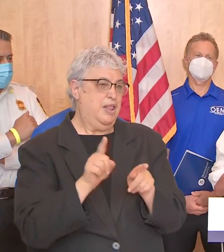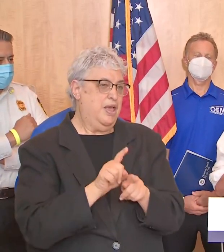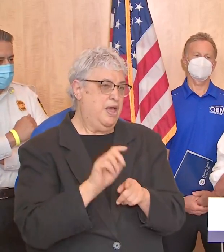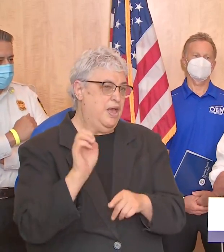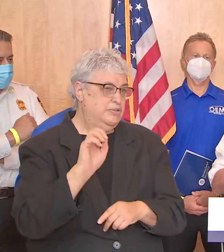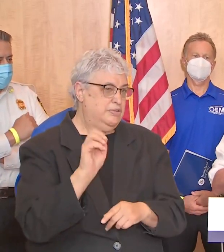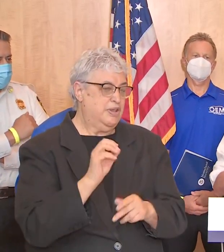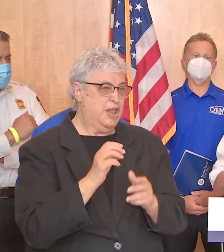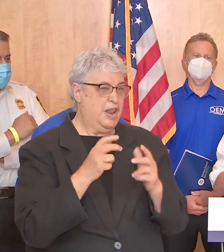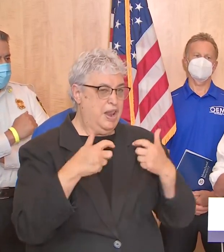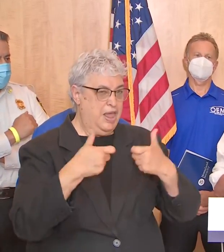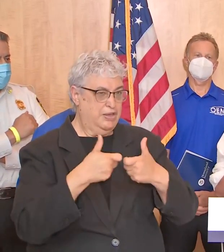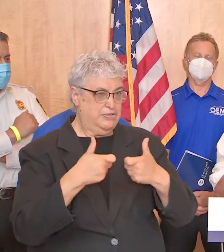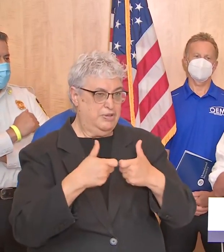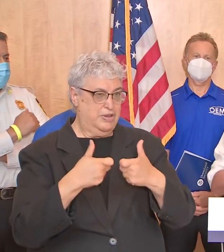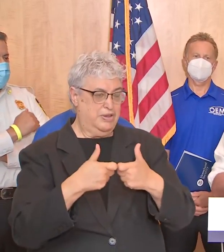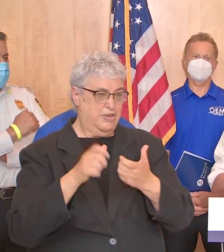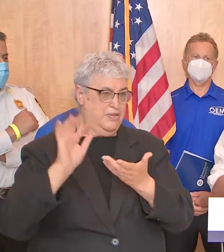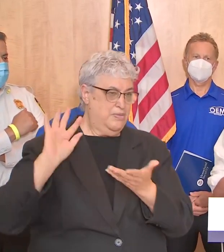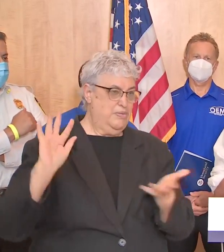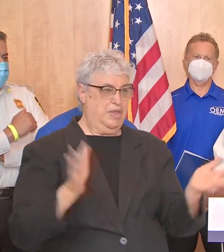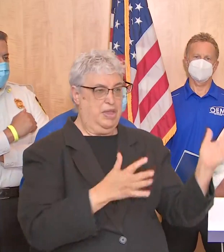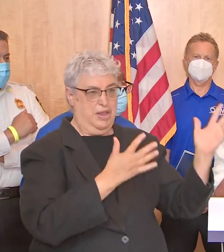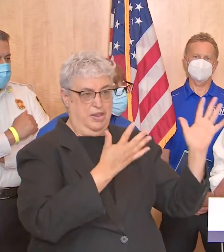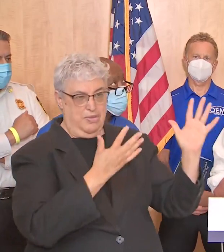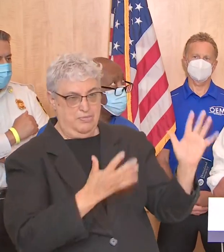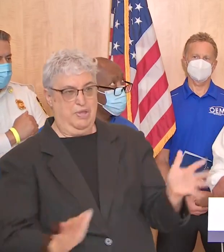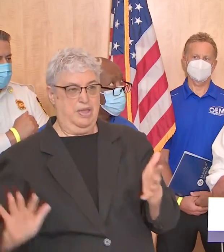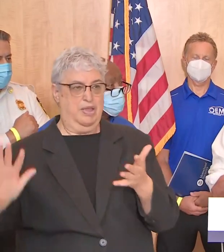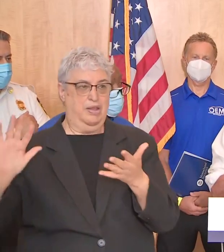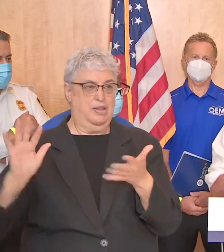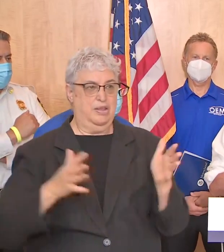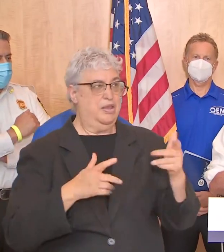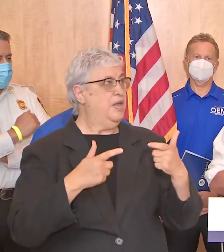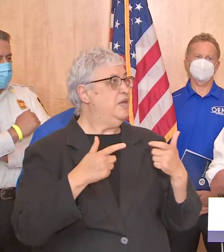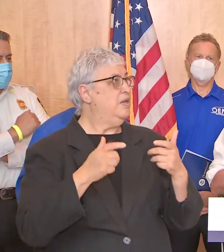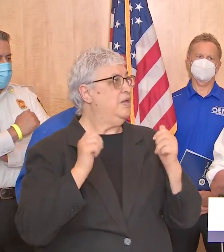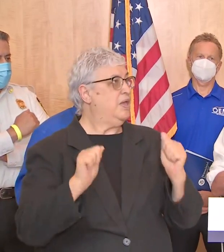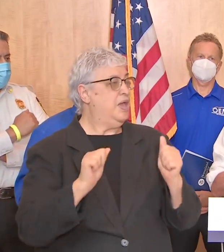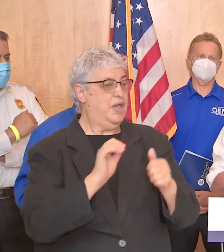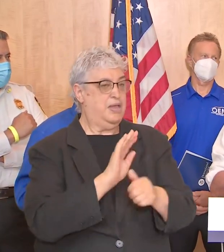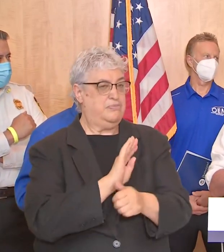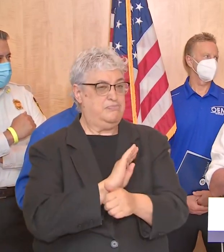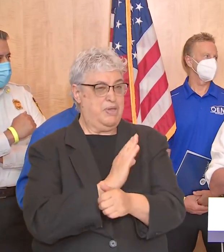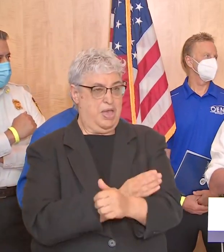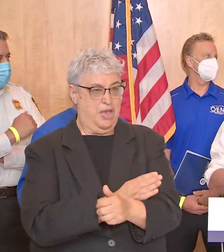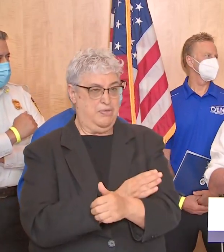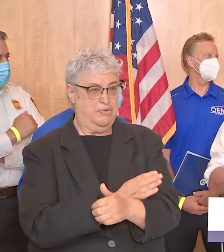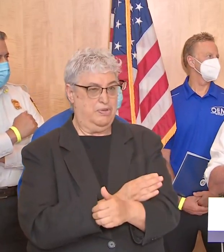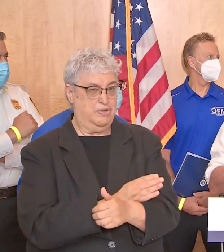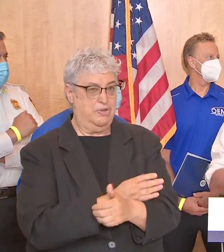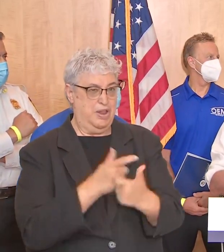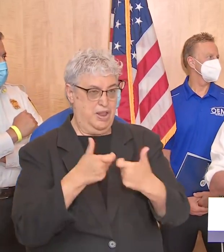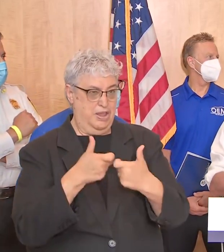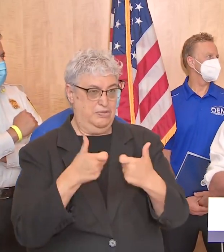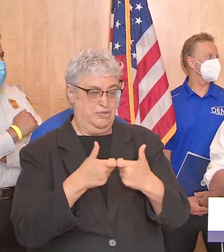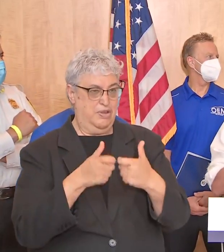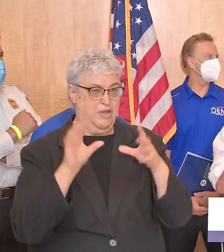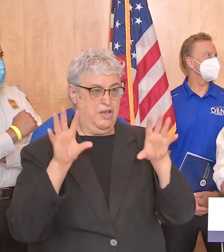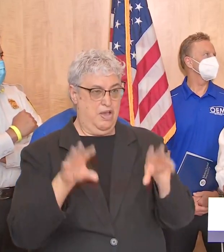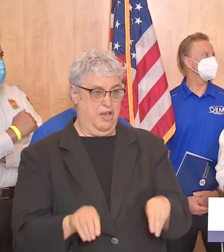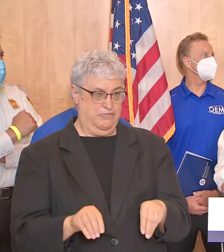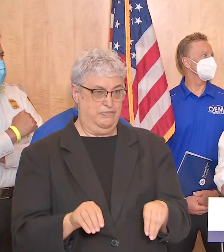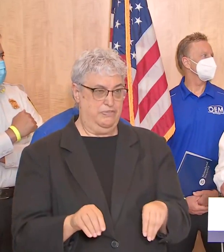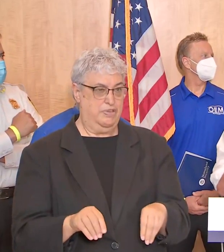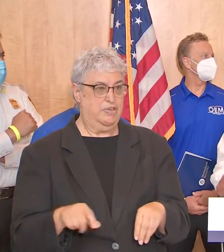that because this is a wind event and we've already heard a conversation about we worry about power that if should you uh lose power